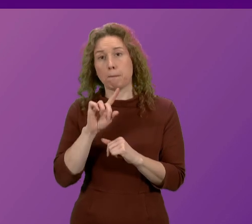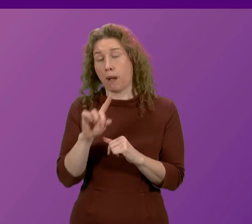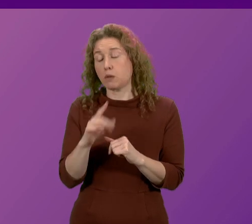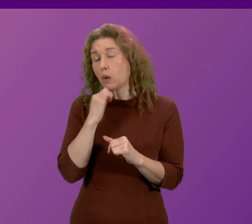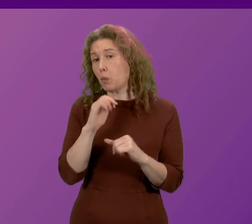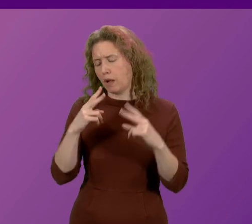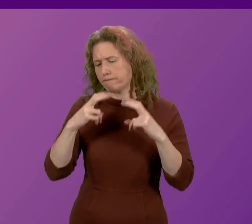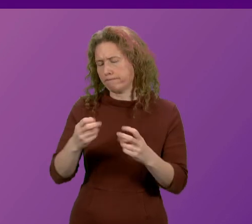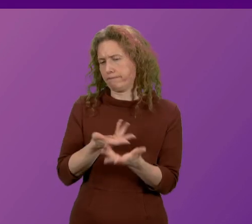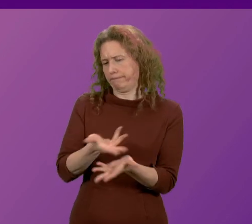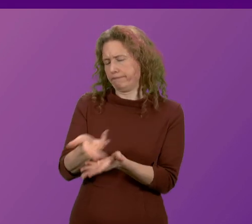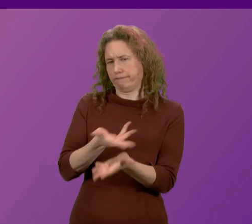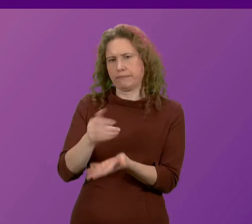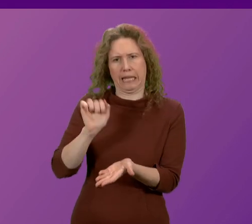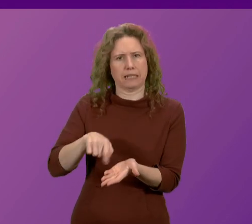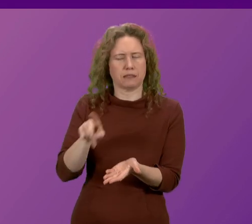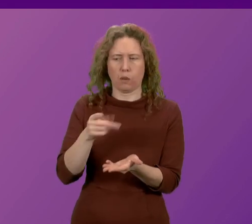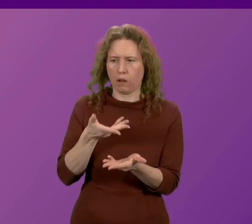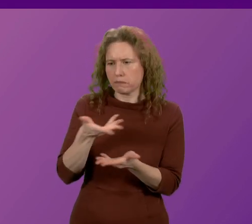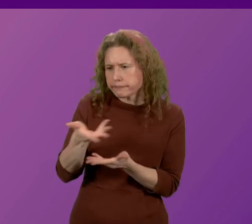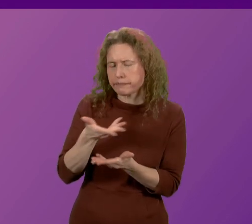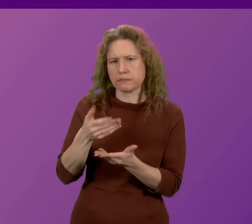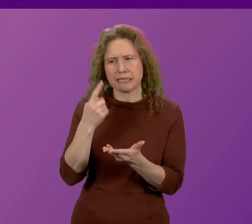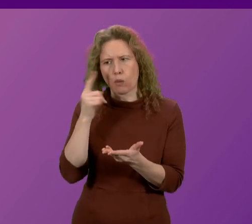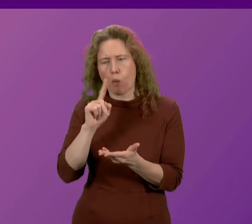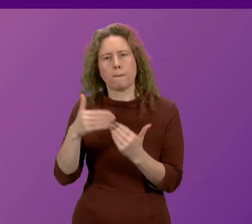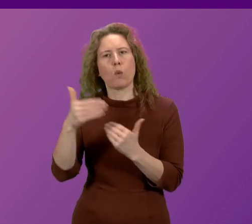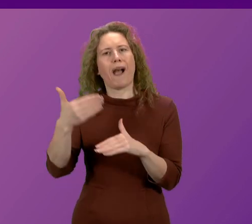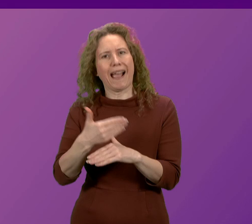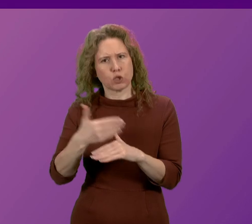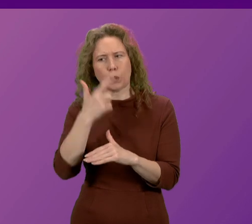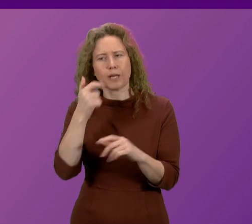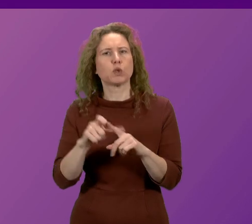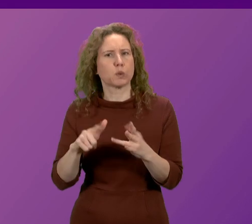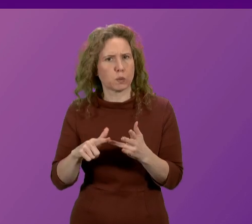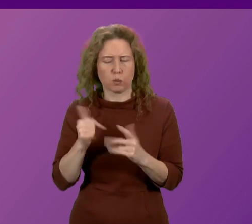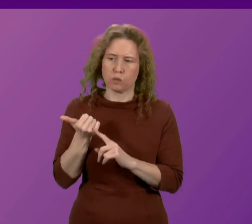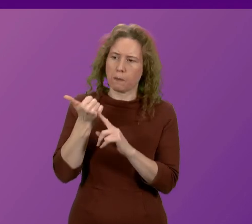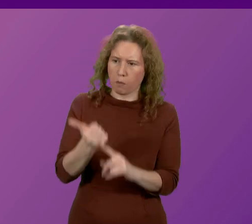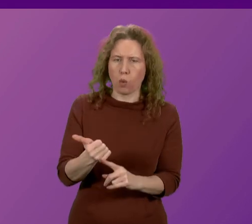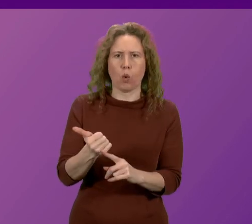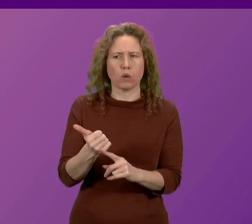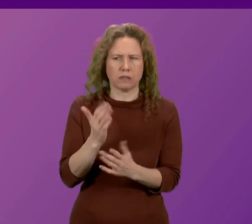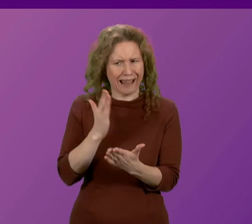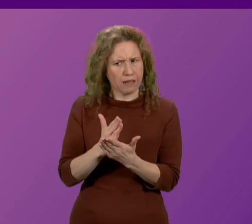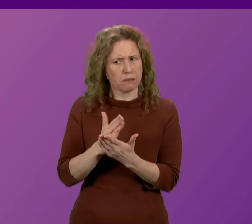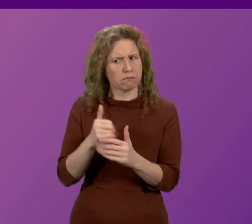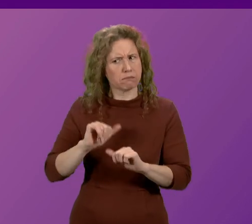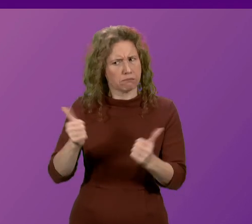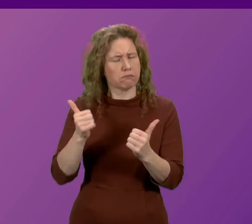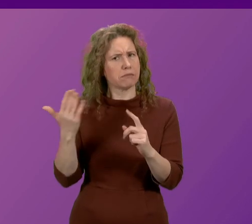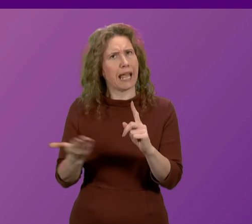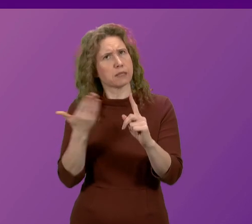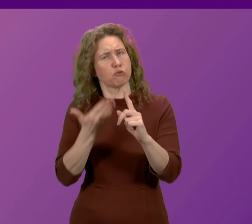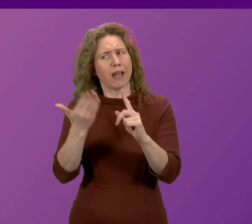we will have those discussions and identify what further actions the Government can take to support the legitimate aspirations that Mr Mundell